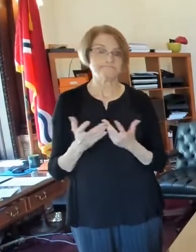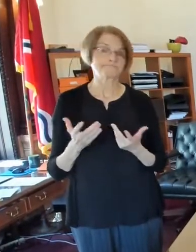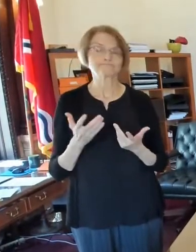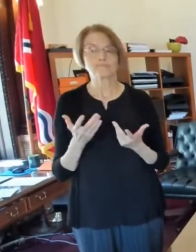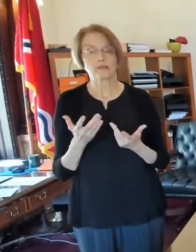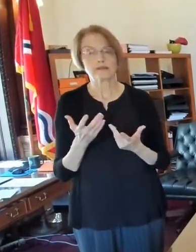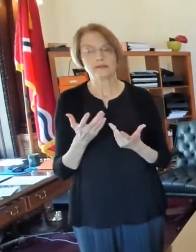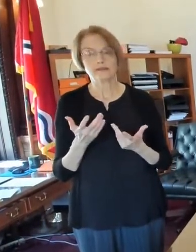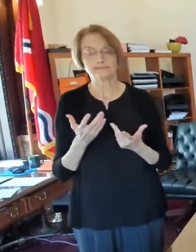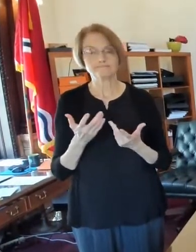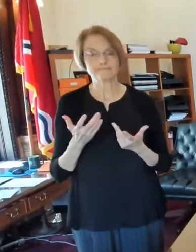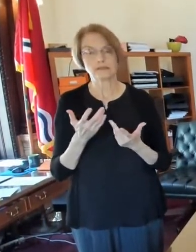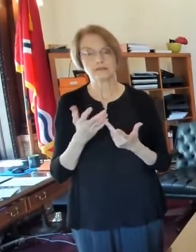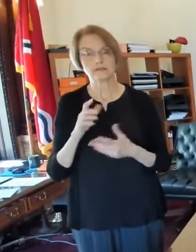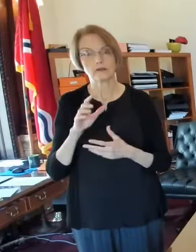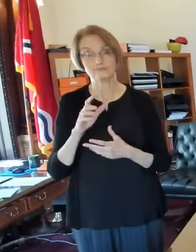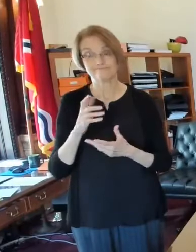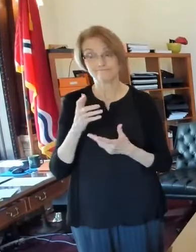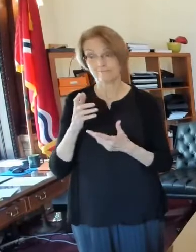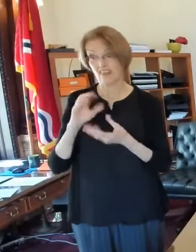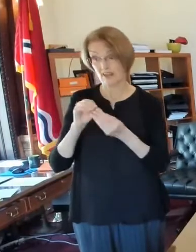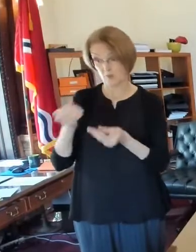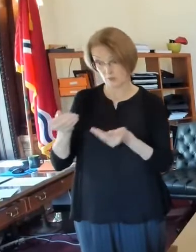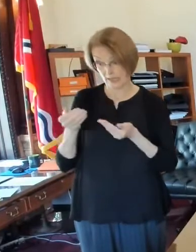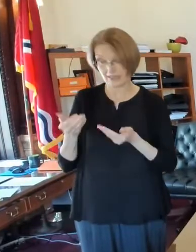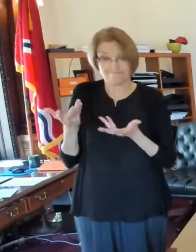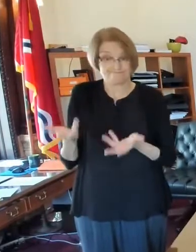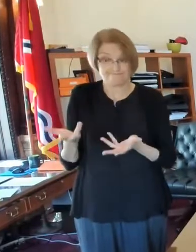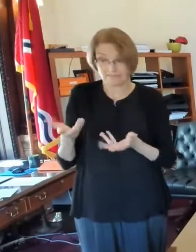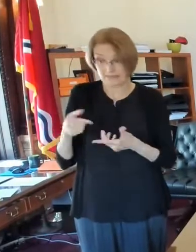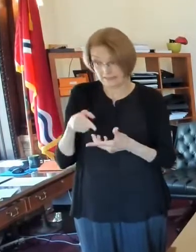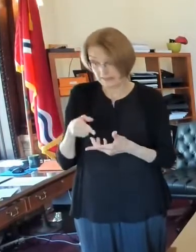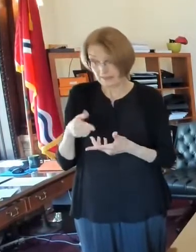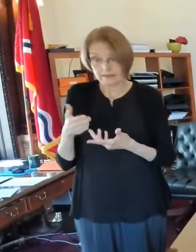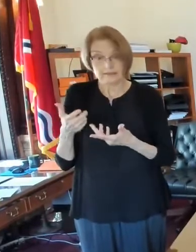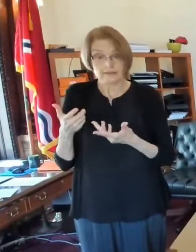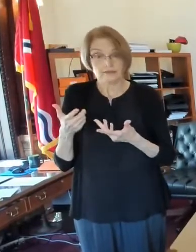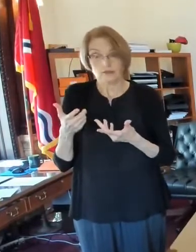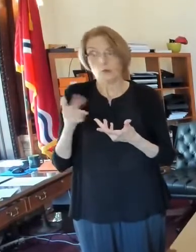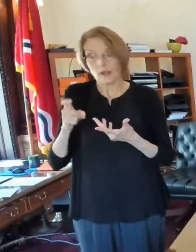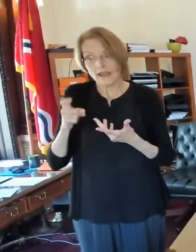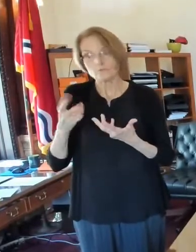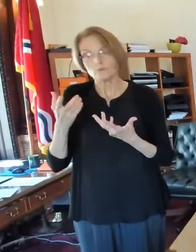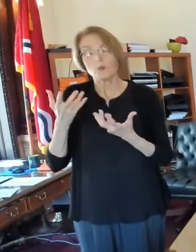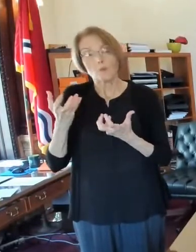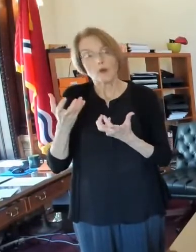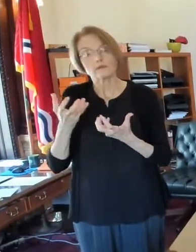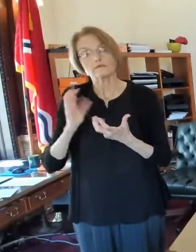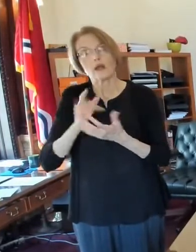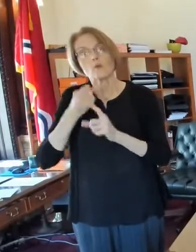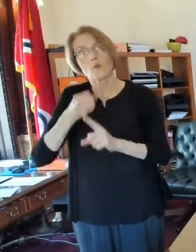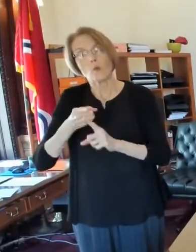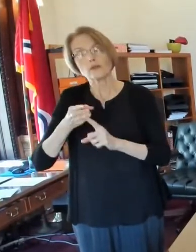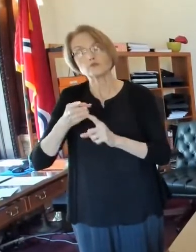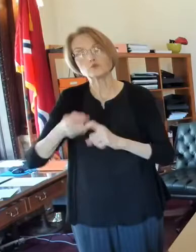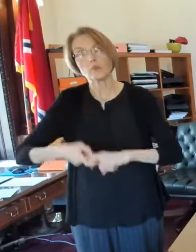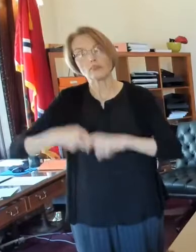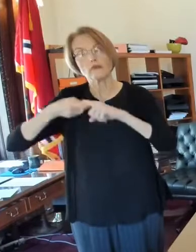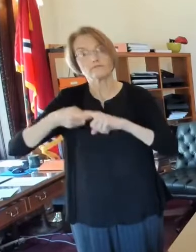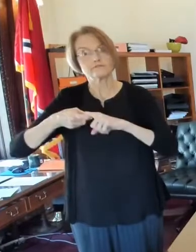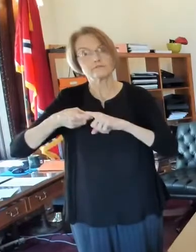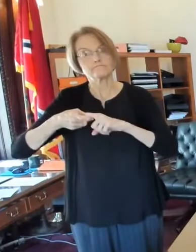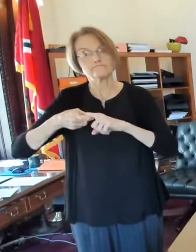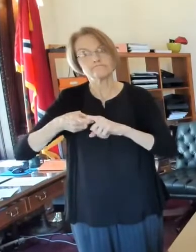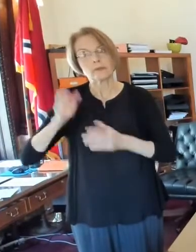you know, we can't, the data is the data. What we want to do is to be able to lift some restrictions. But at this point in time, right this